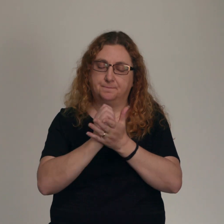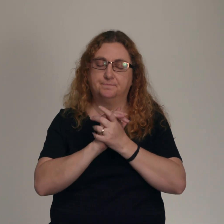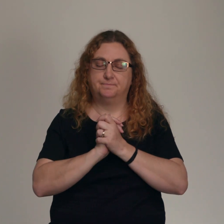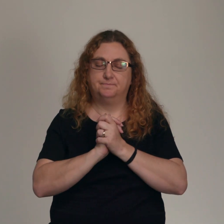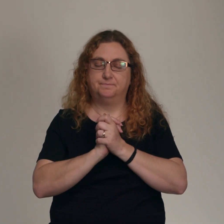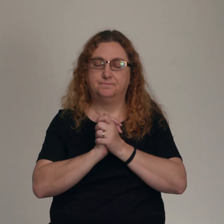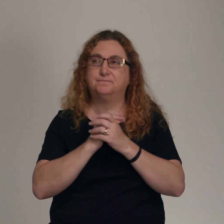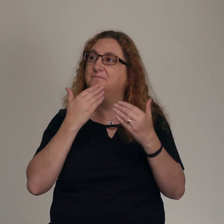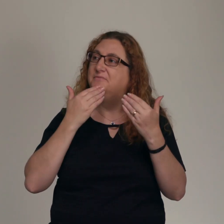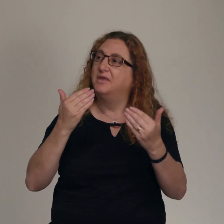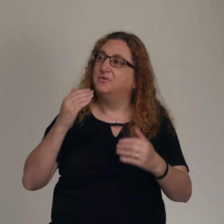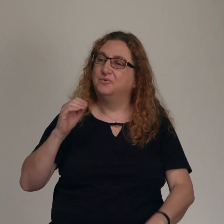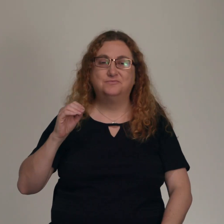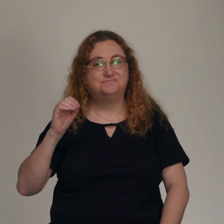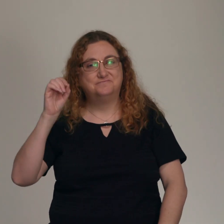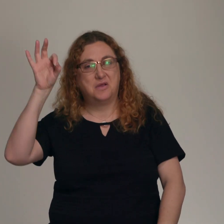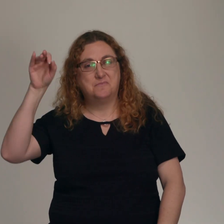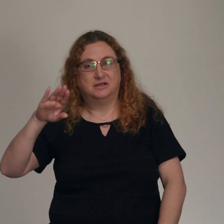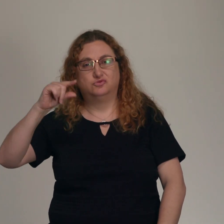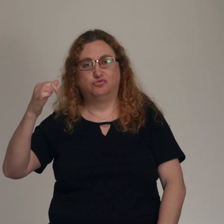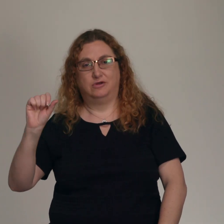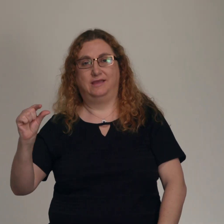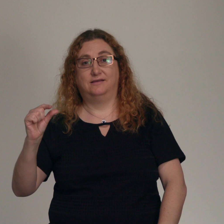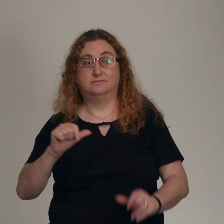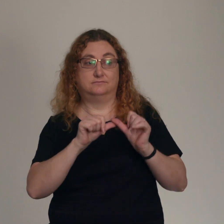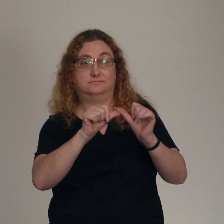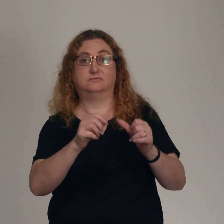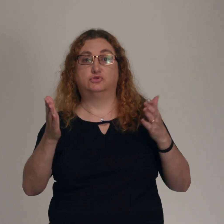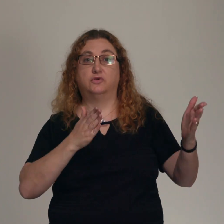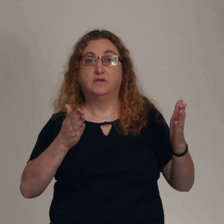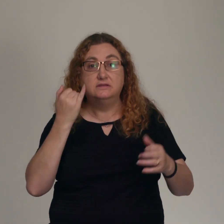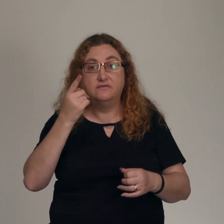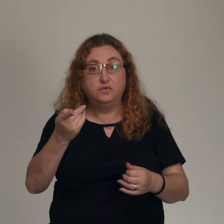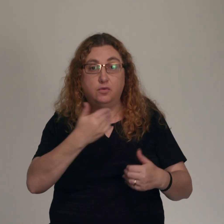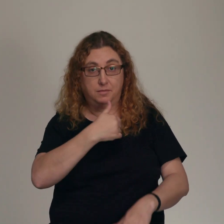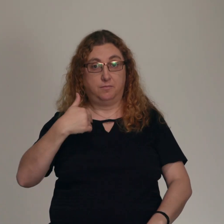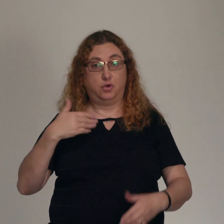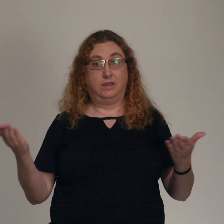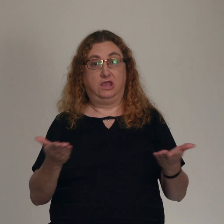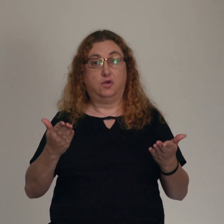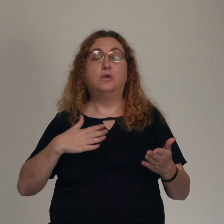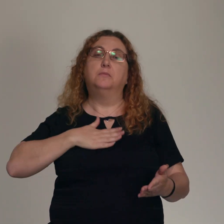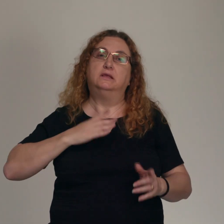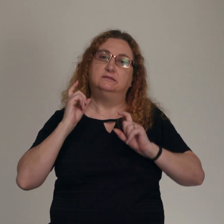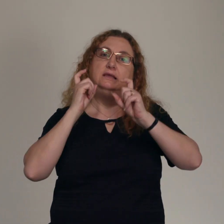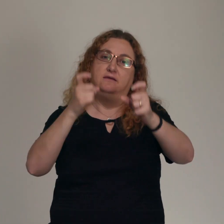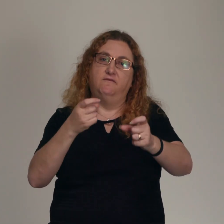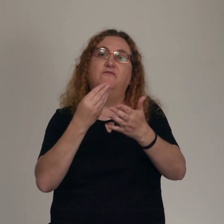Thanks, Pastor Greg. And as we continue our service, we want to invite those who call Northview their home church to give as another opportunity to worship. There